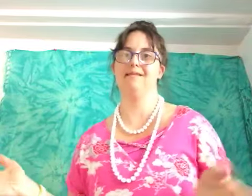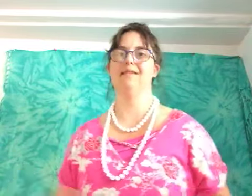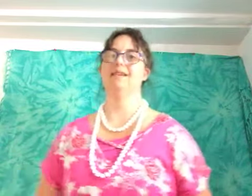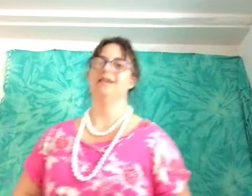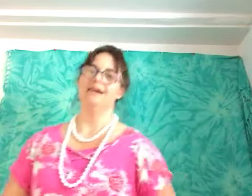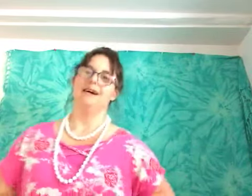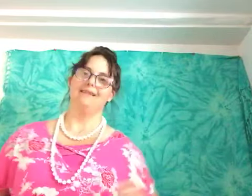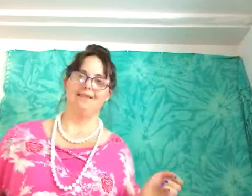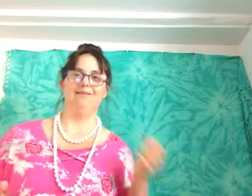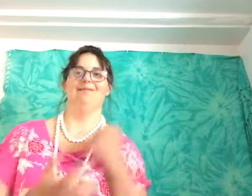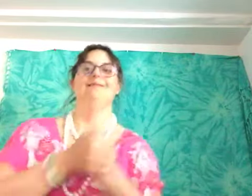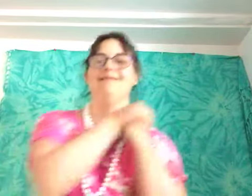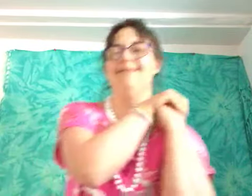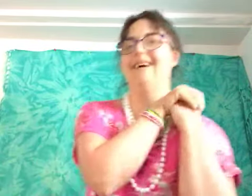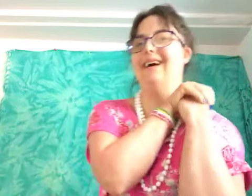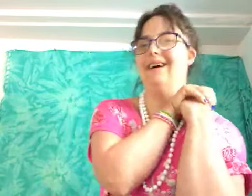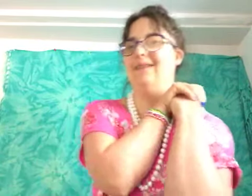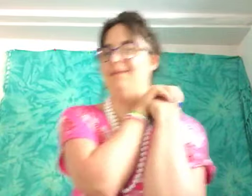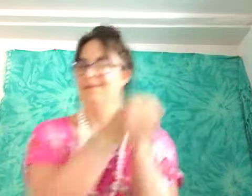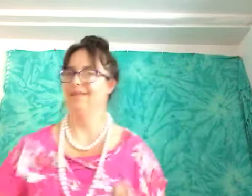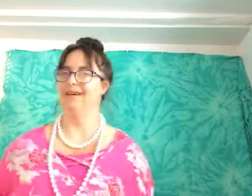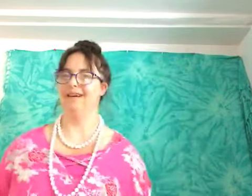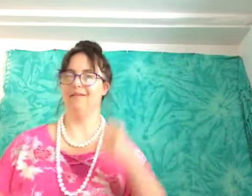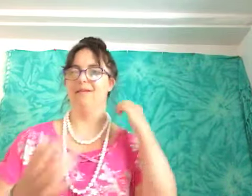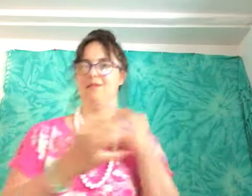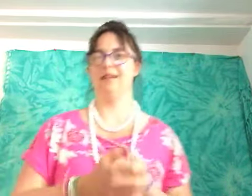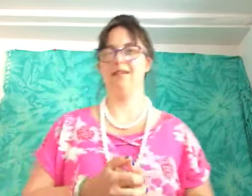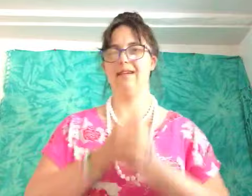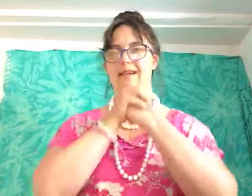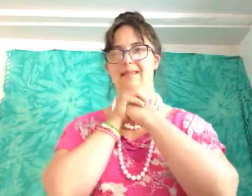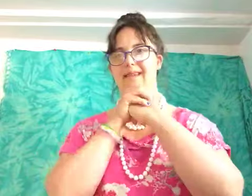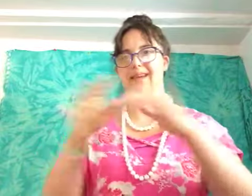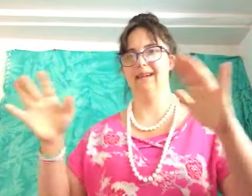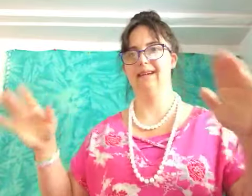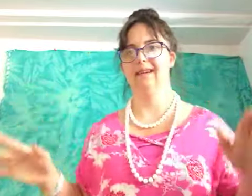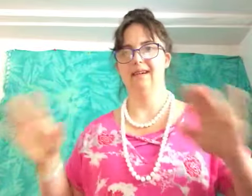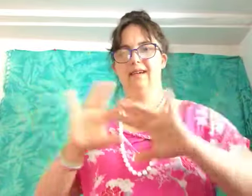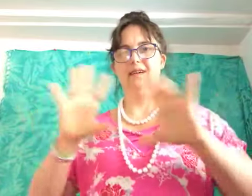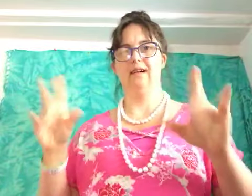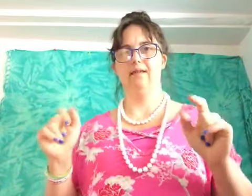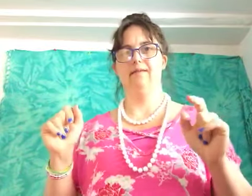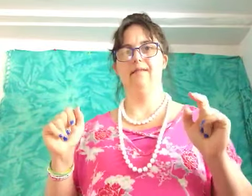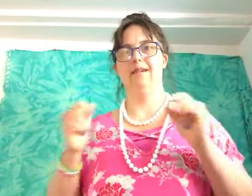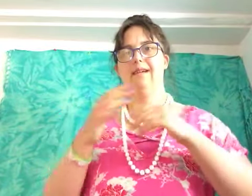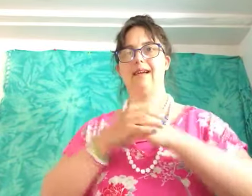so um um so that you could get the uh get